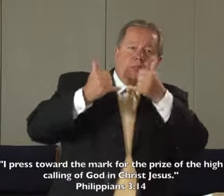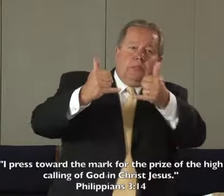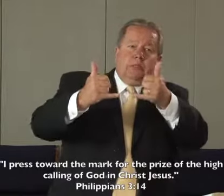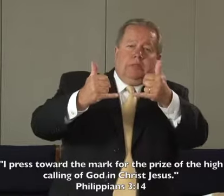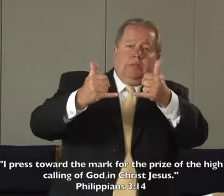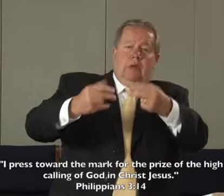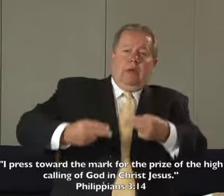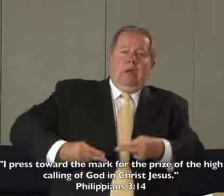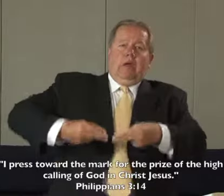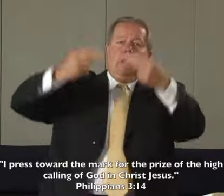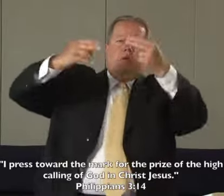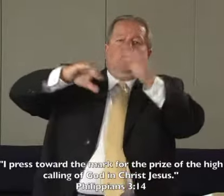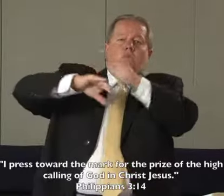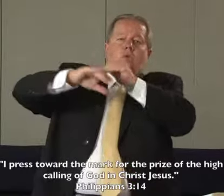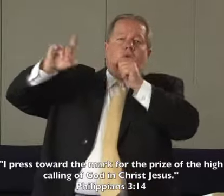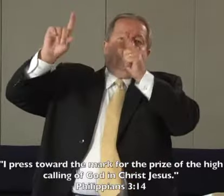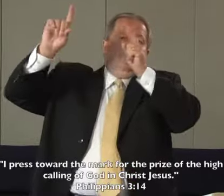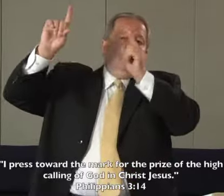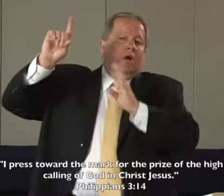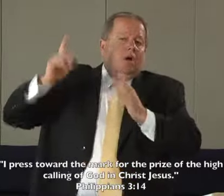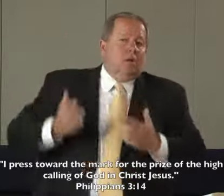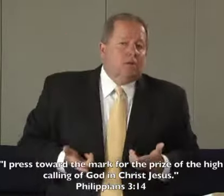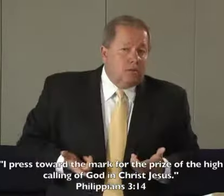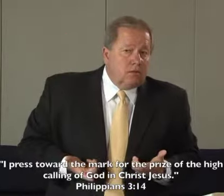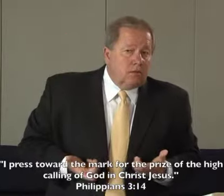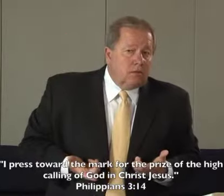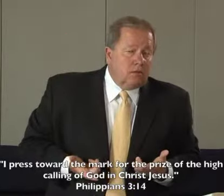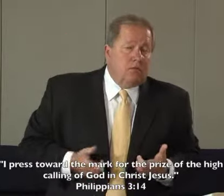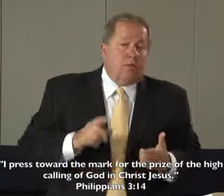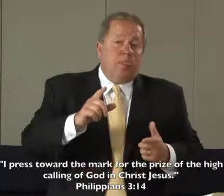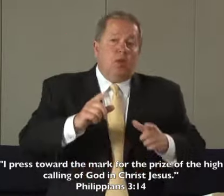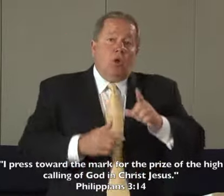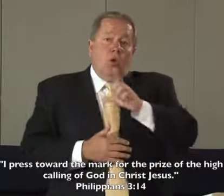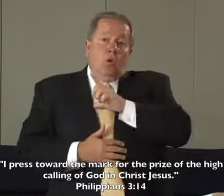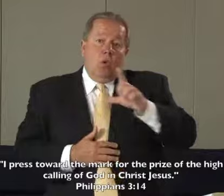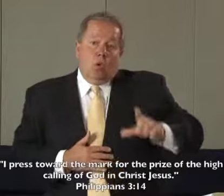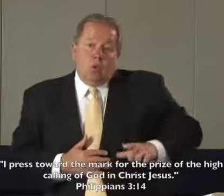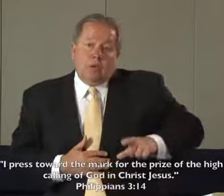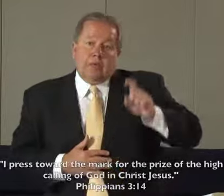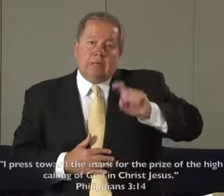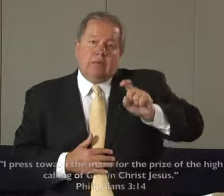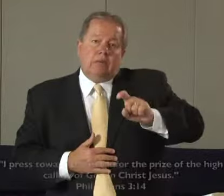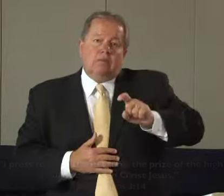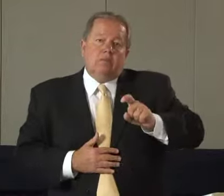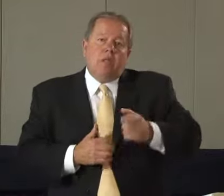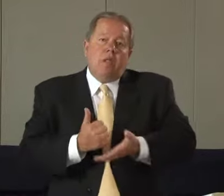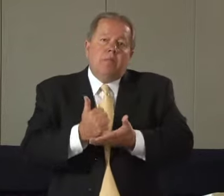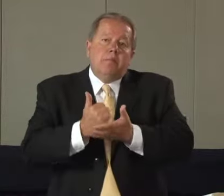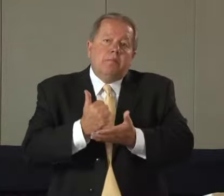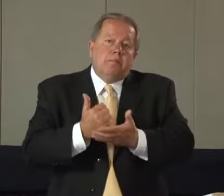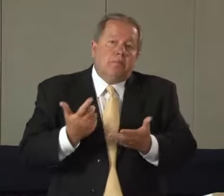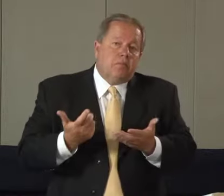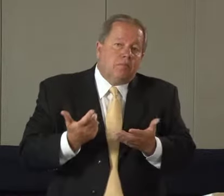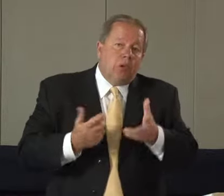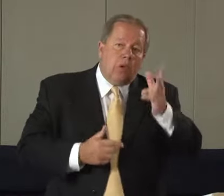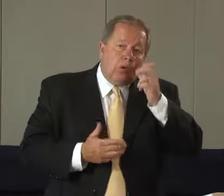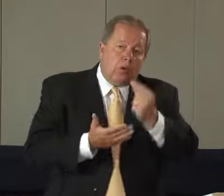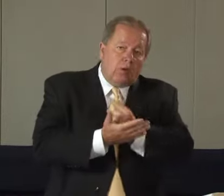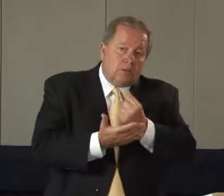mark for the prize of the high calling of God the Lord needs our help